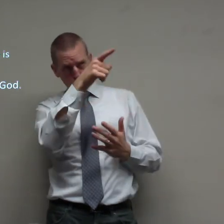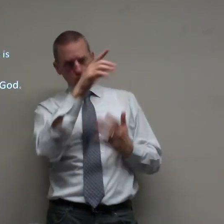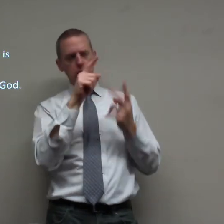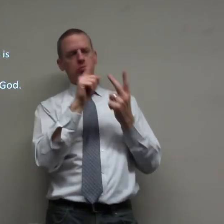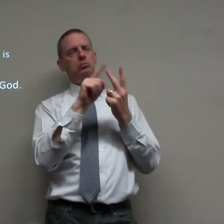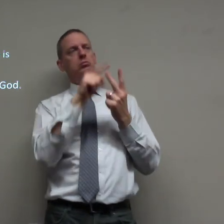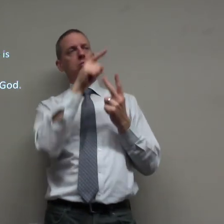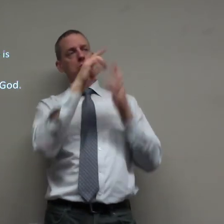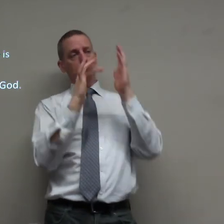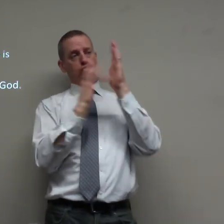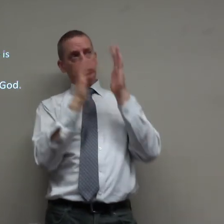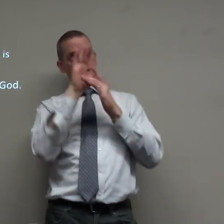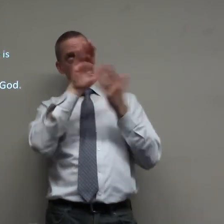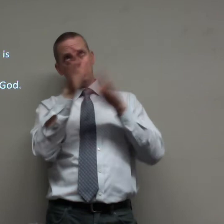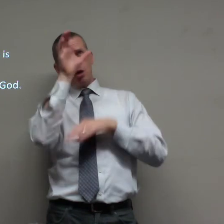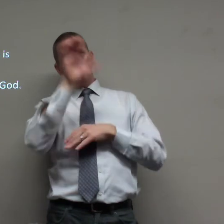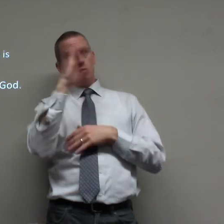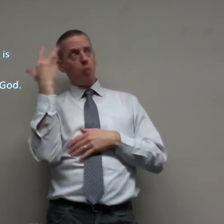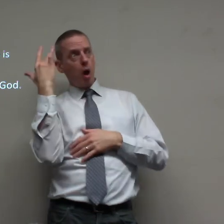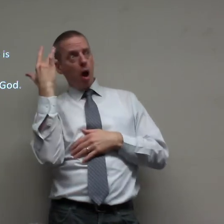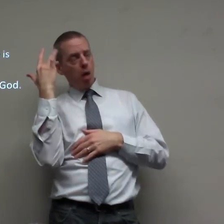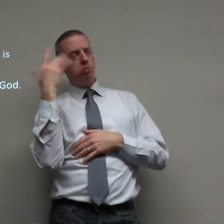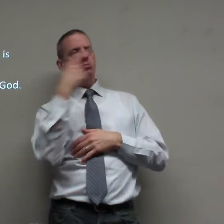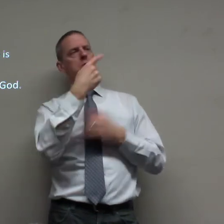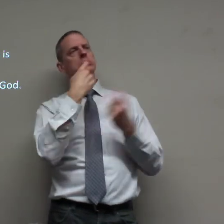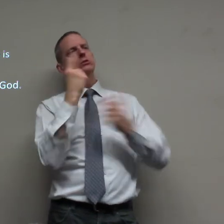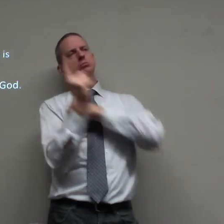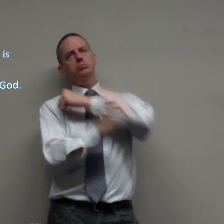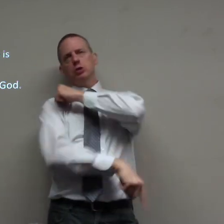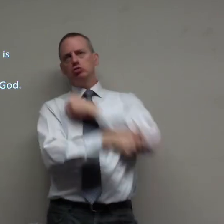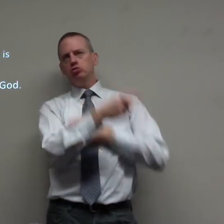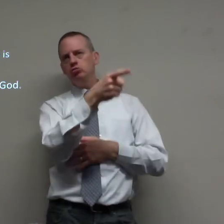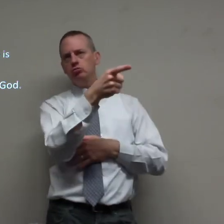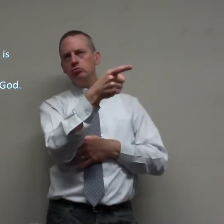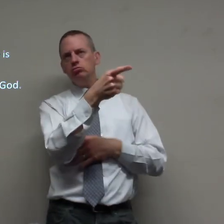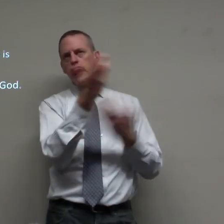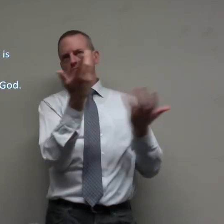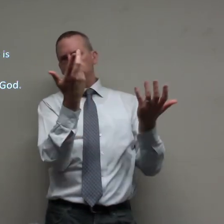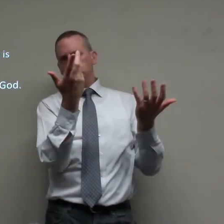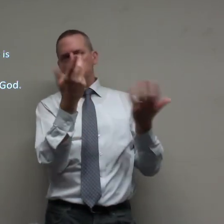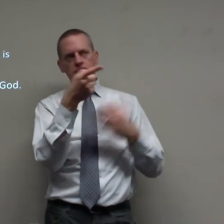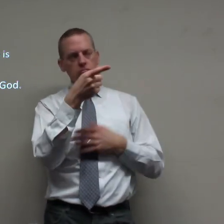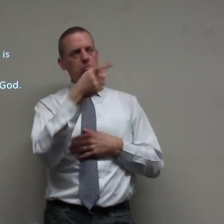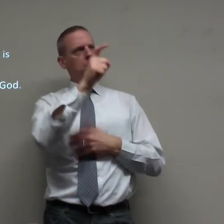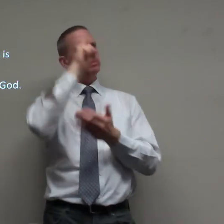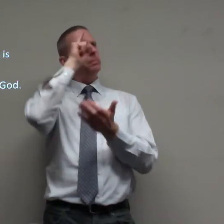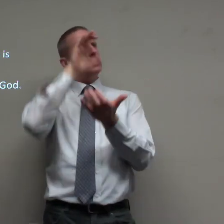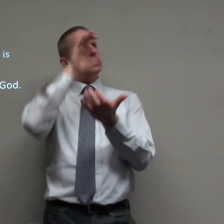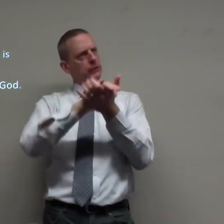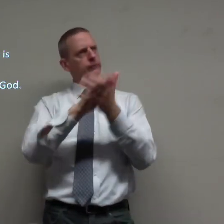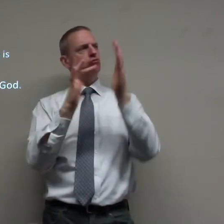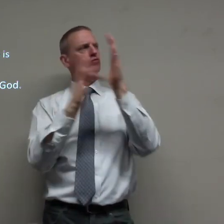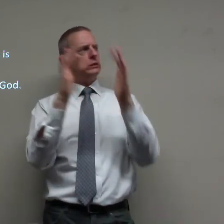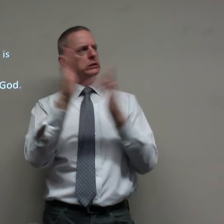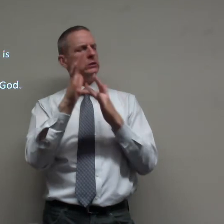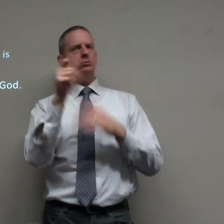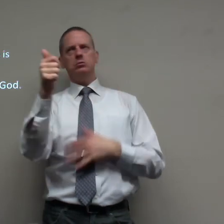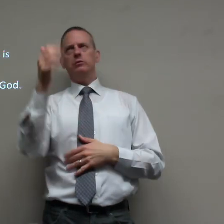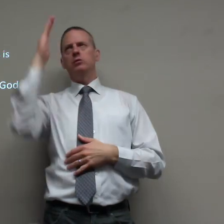are you a sinner did Jesus stand on the cross because you're a sinner the next time you're punished you need to believe in